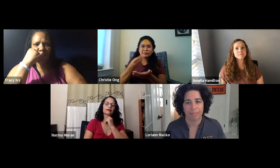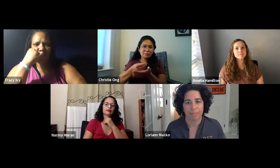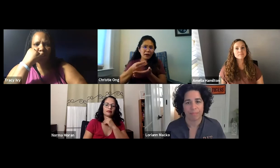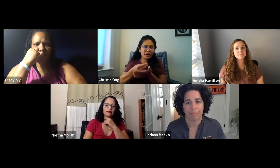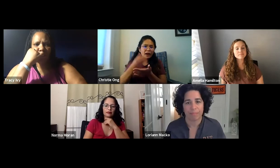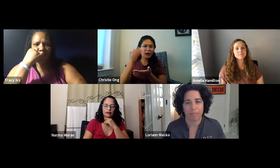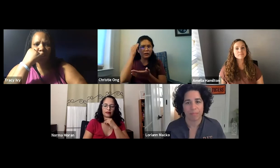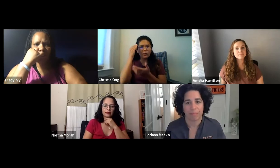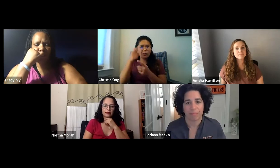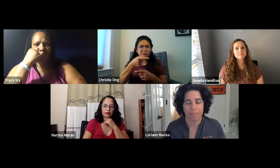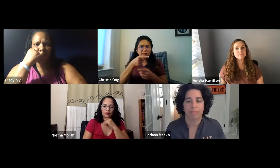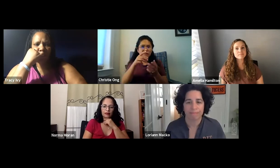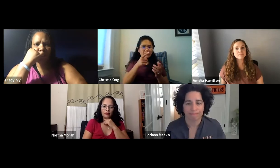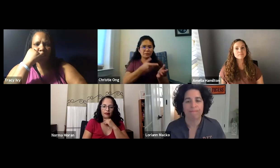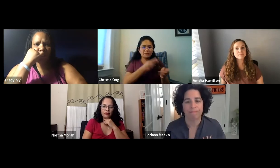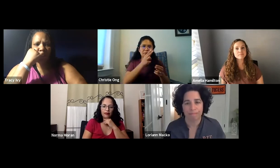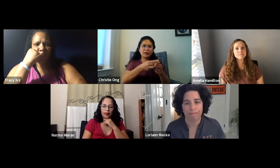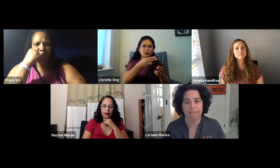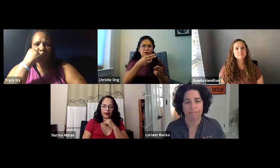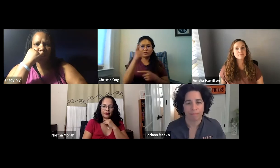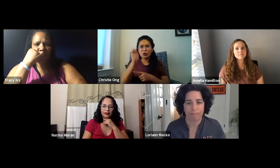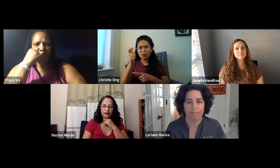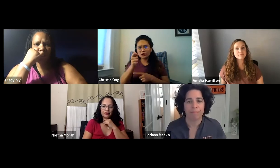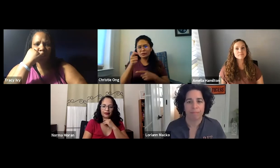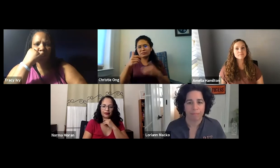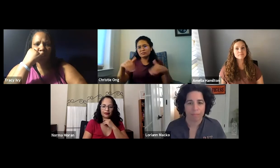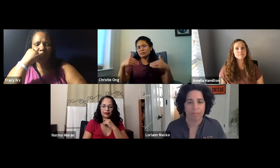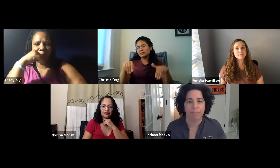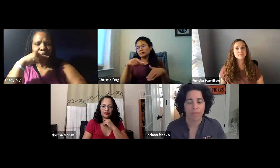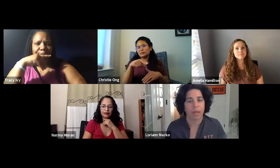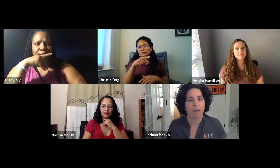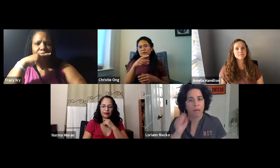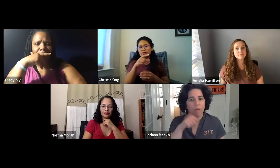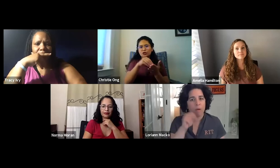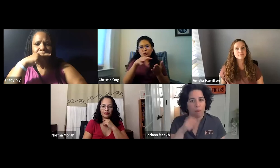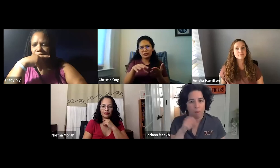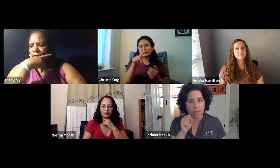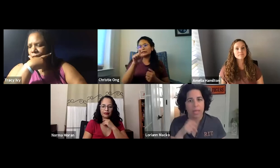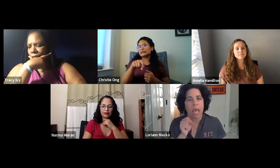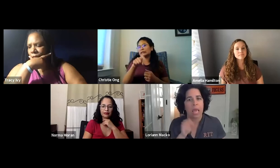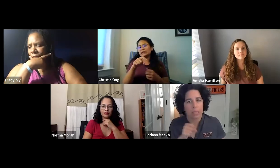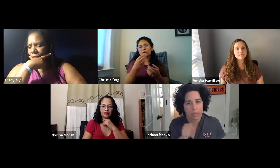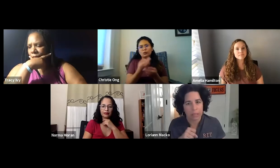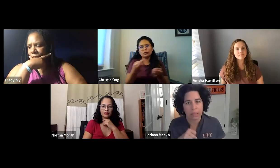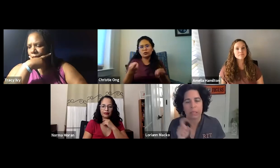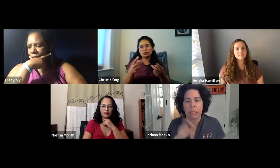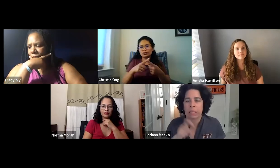Plus, you know, of course, money. I know it's been mentioned things like the scholarships, but students